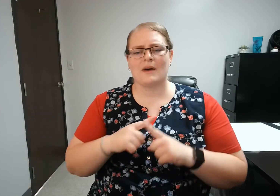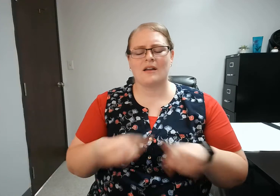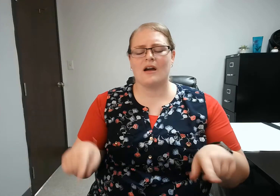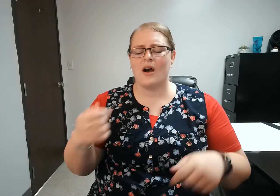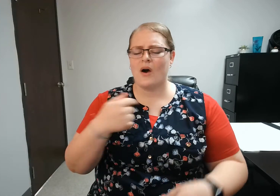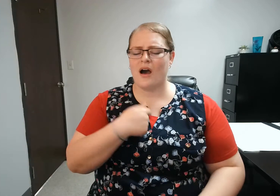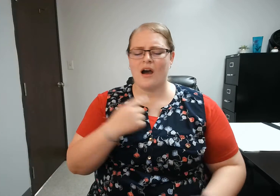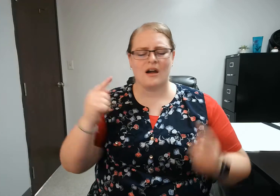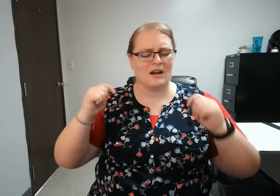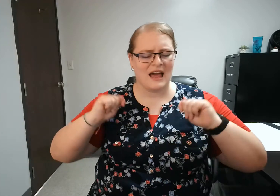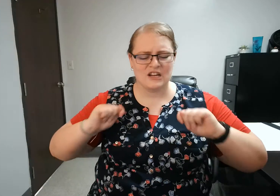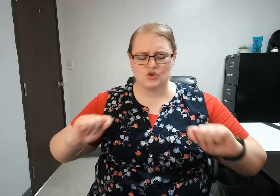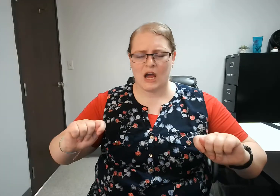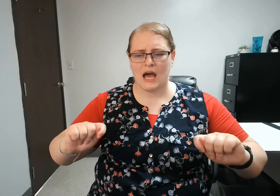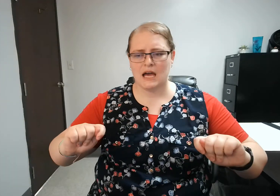matter how hard I try